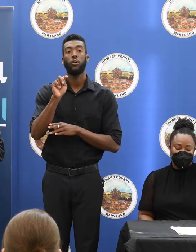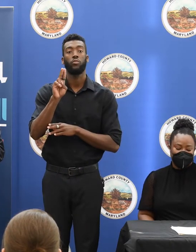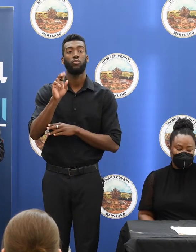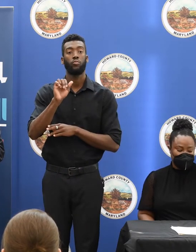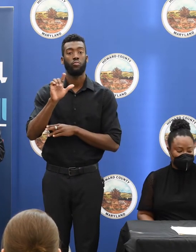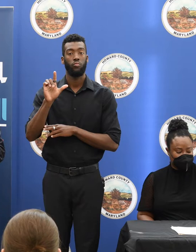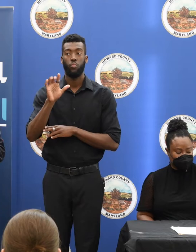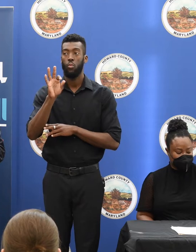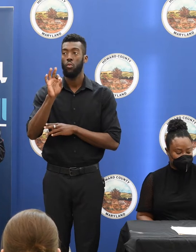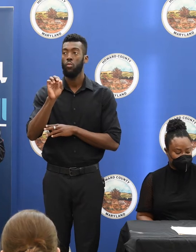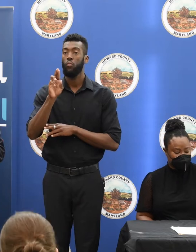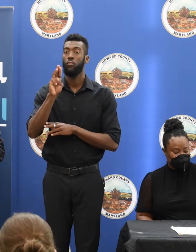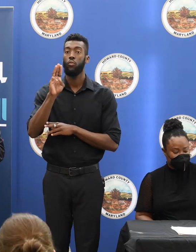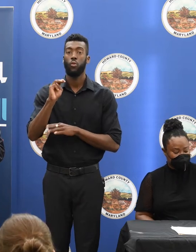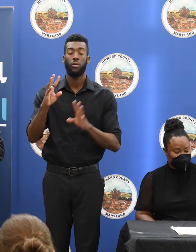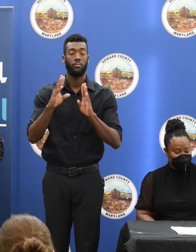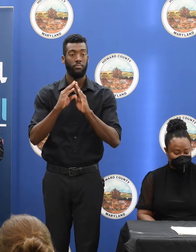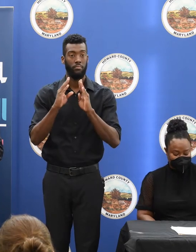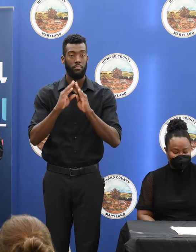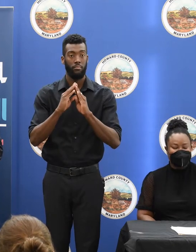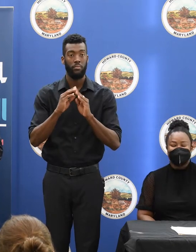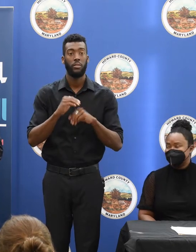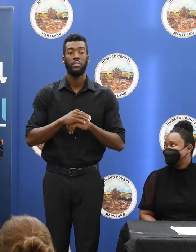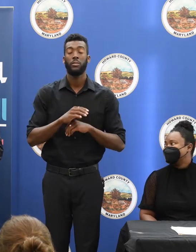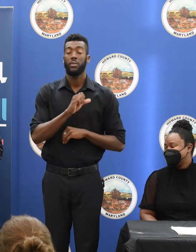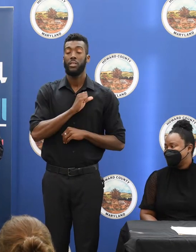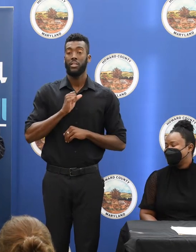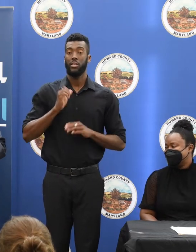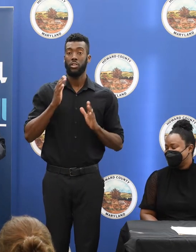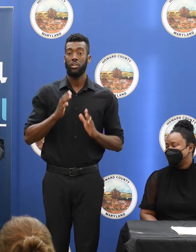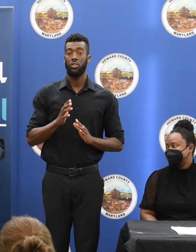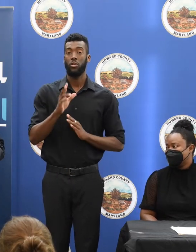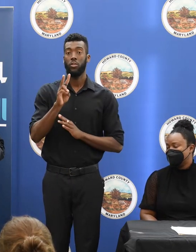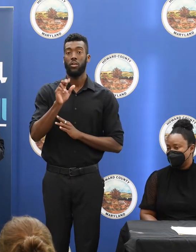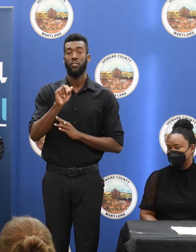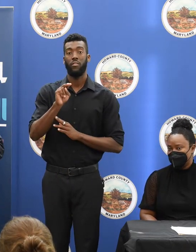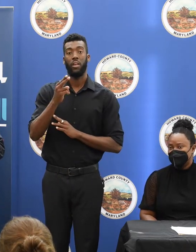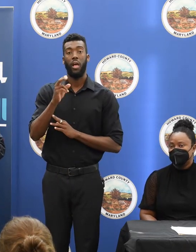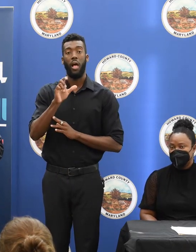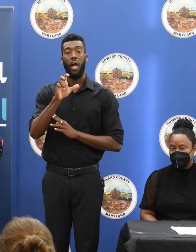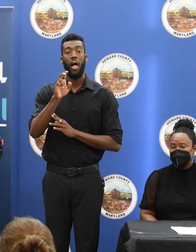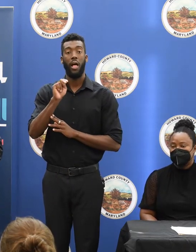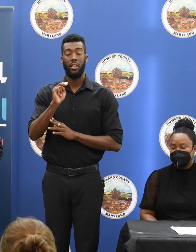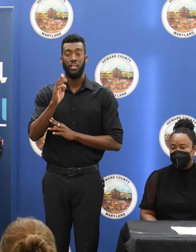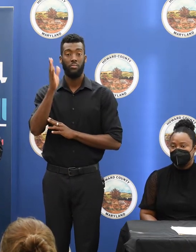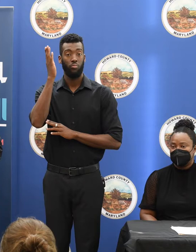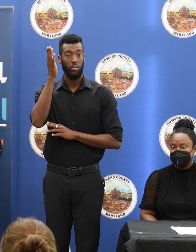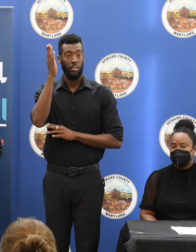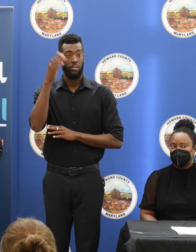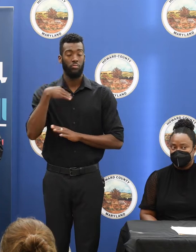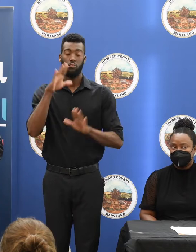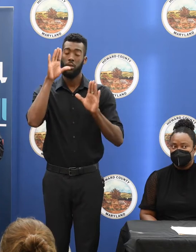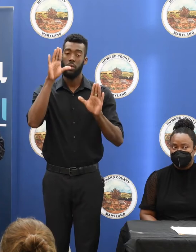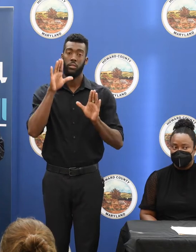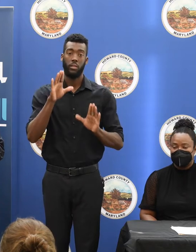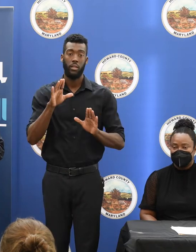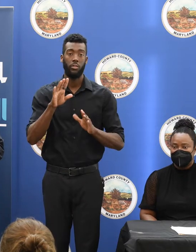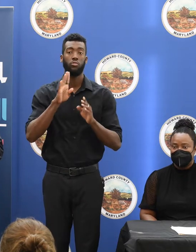Hollen spoke and he was excellent talking about Inflation Reduction Act and what's going on in Maryland.